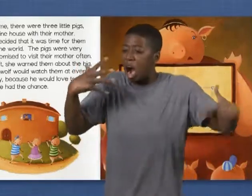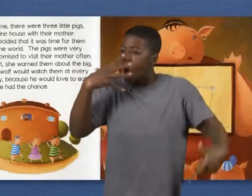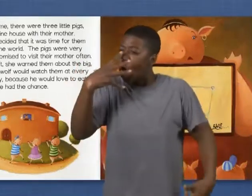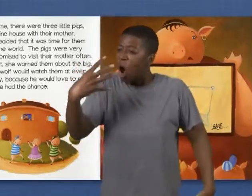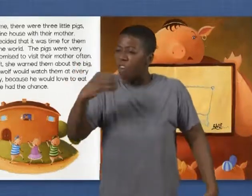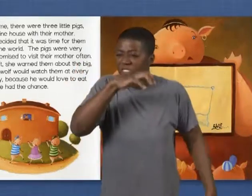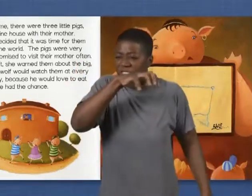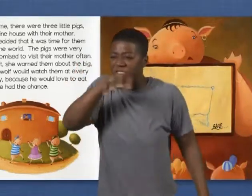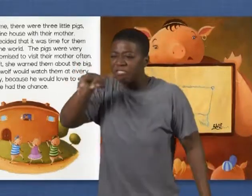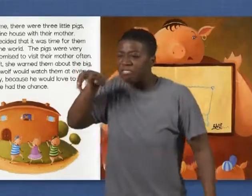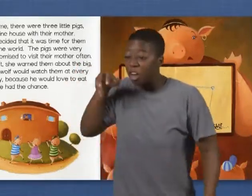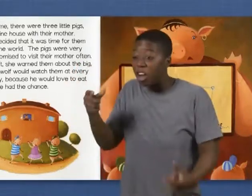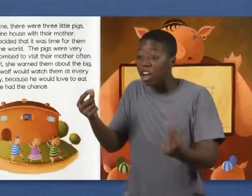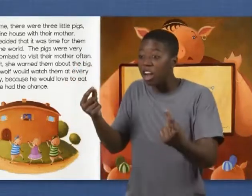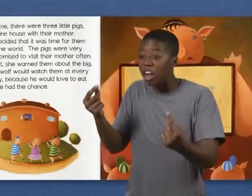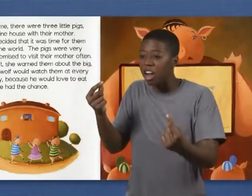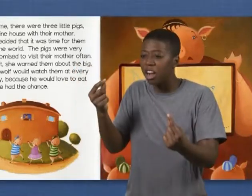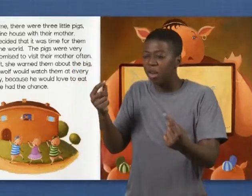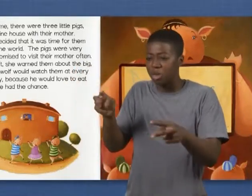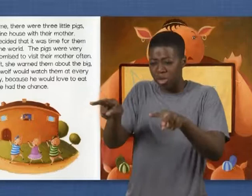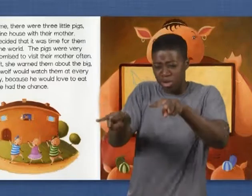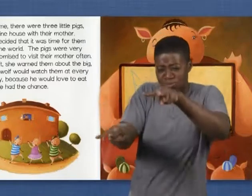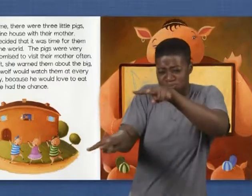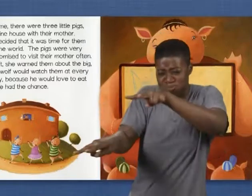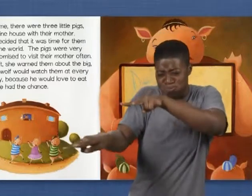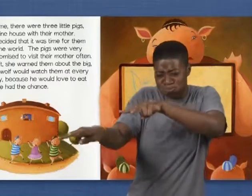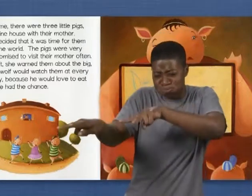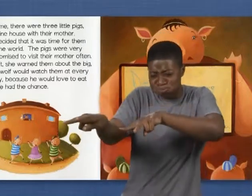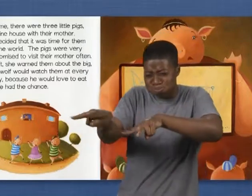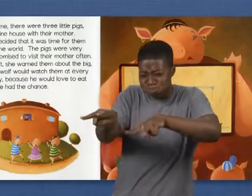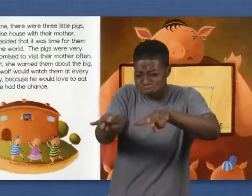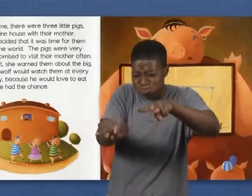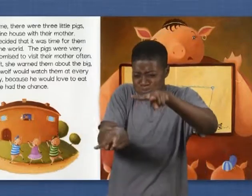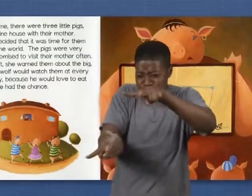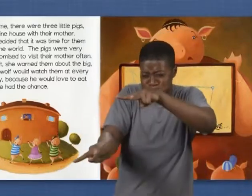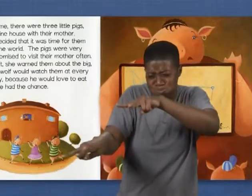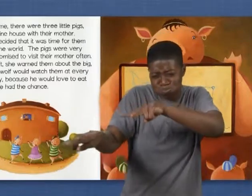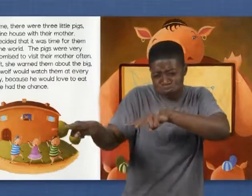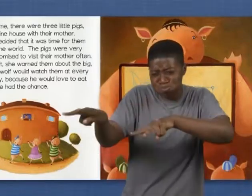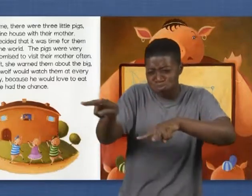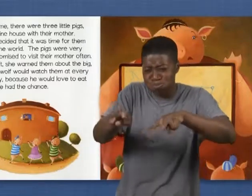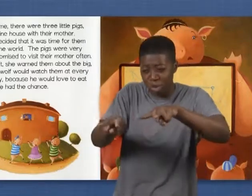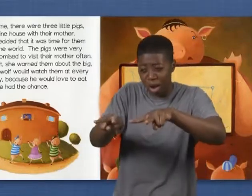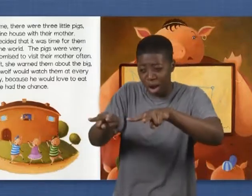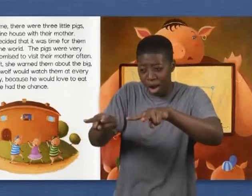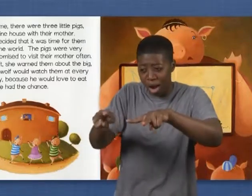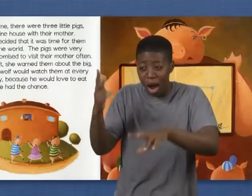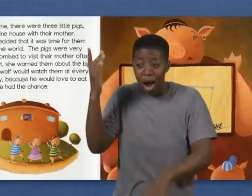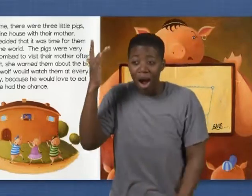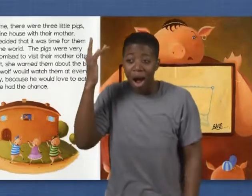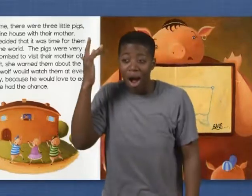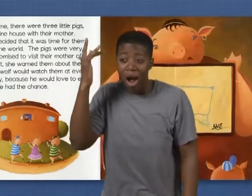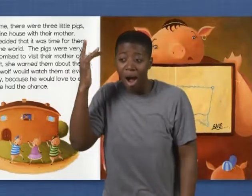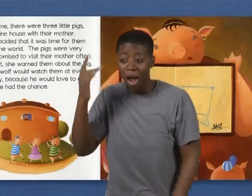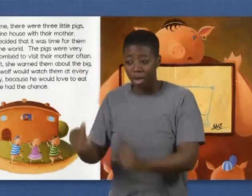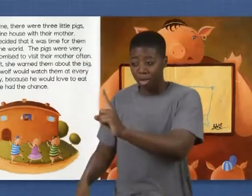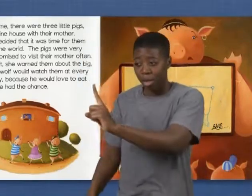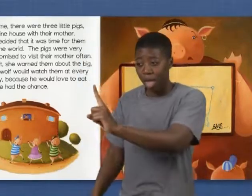The wolf would watch them at every step of the way, because he would love to